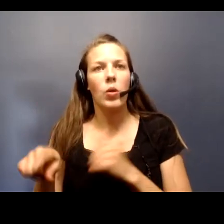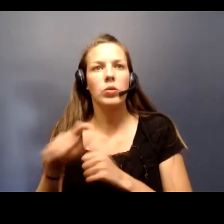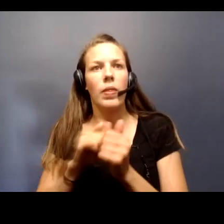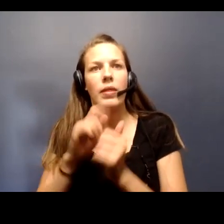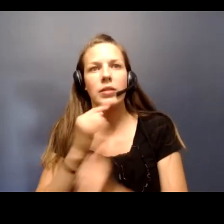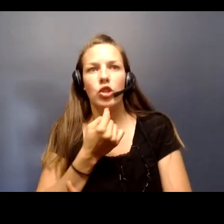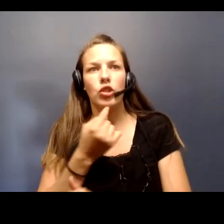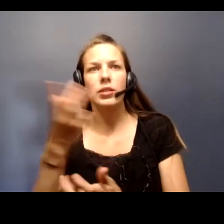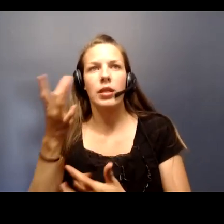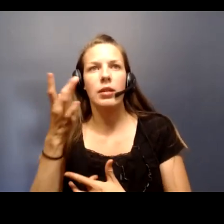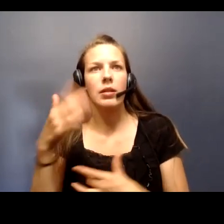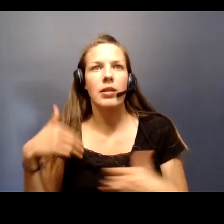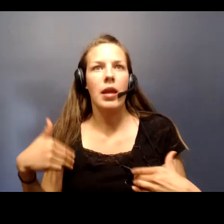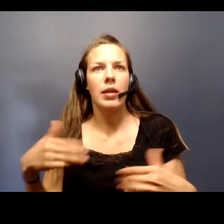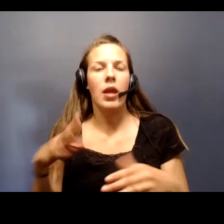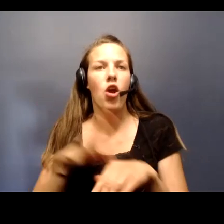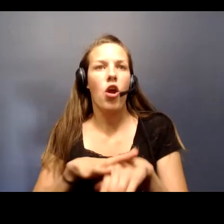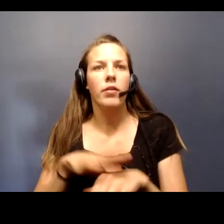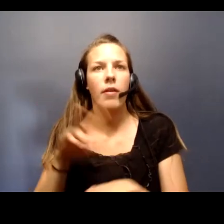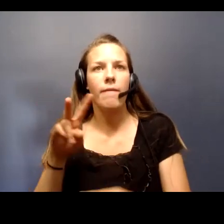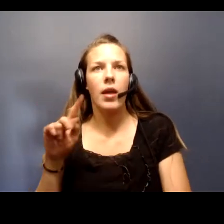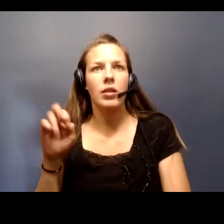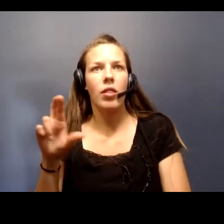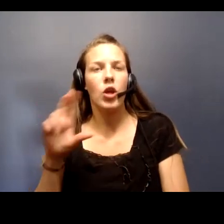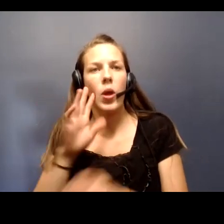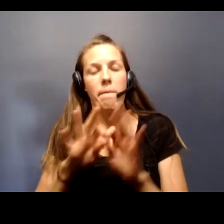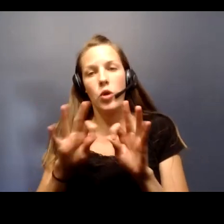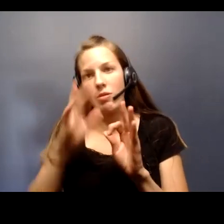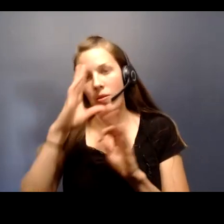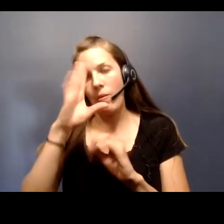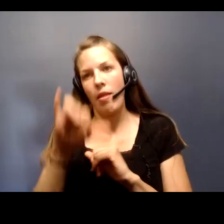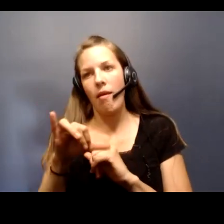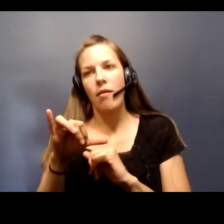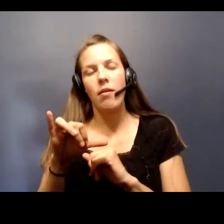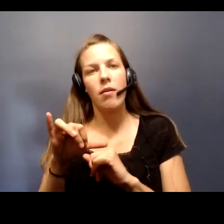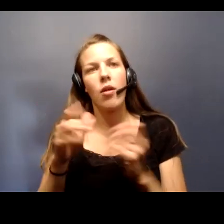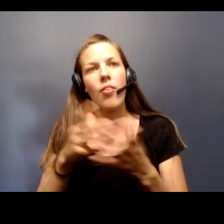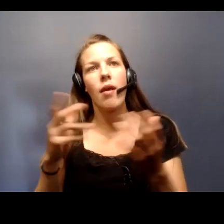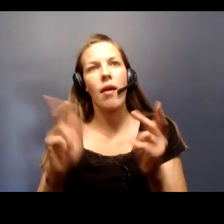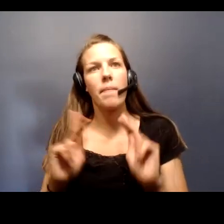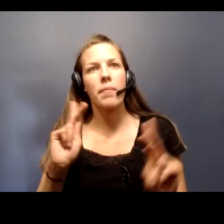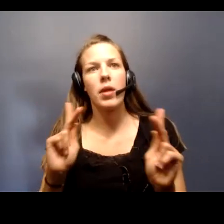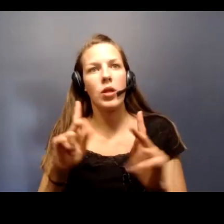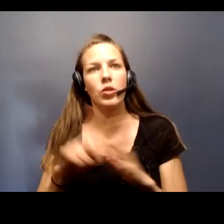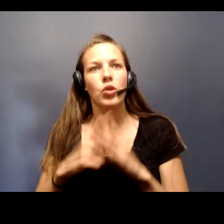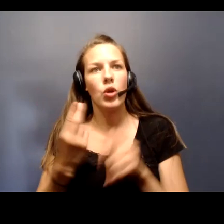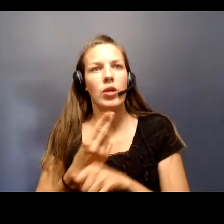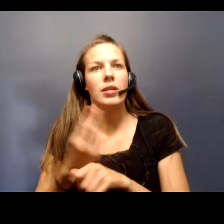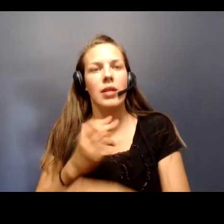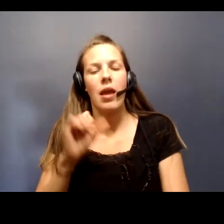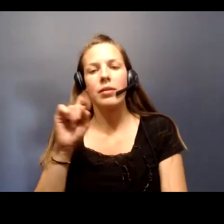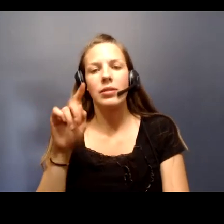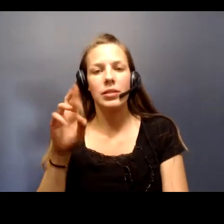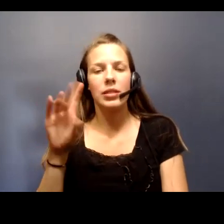not yet on ventilators. It's important to know that a lot of people started using steroids